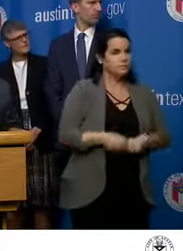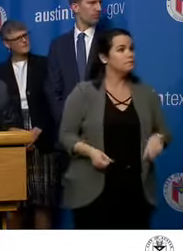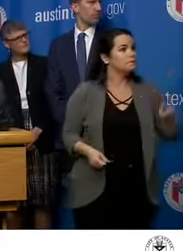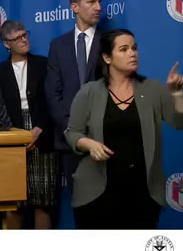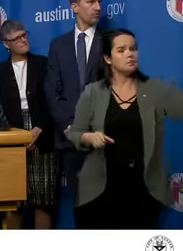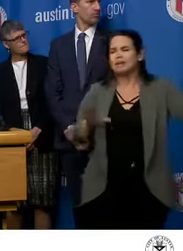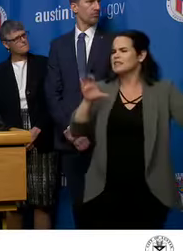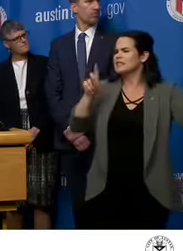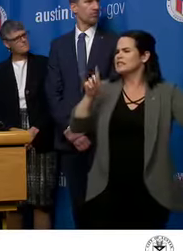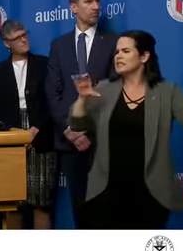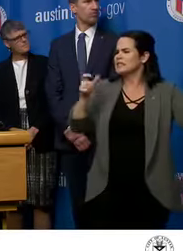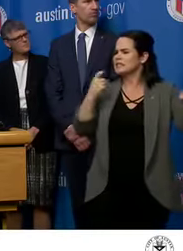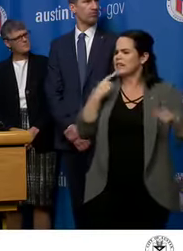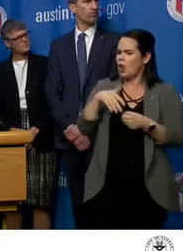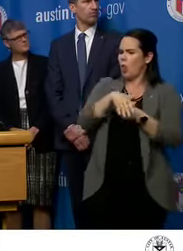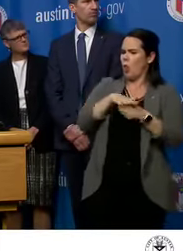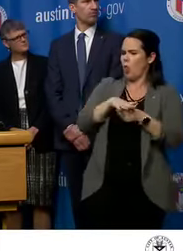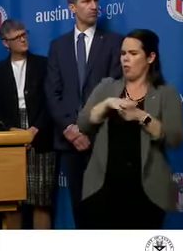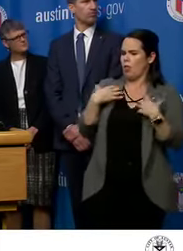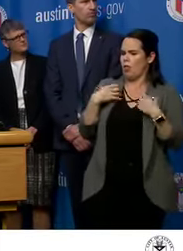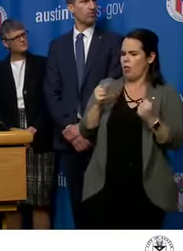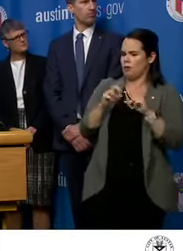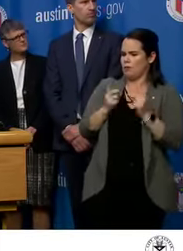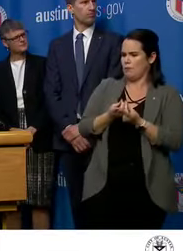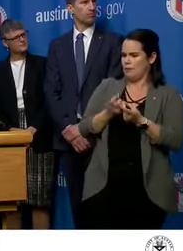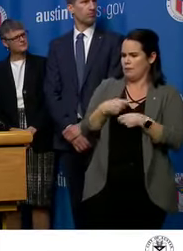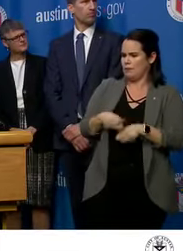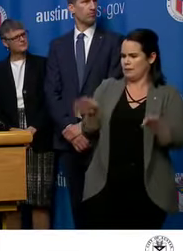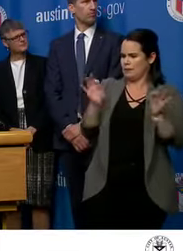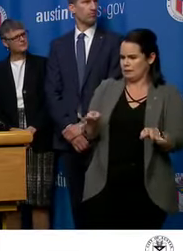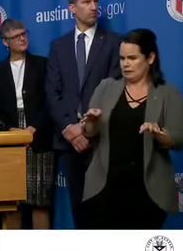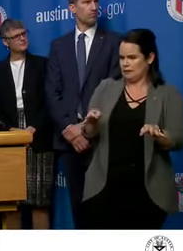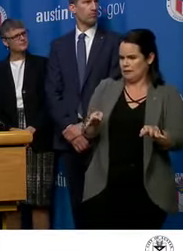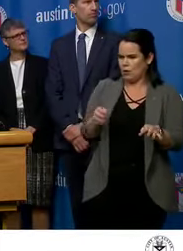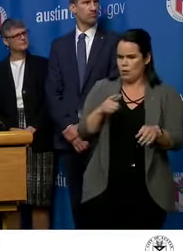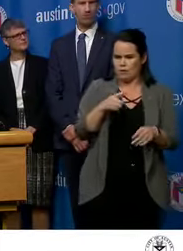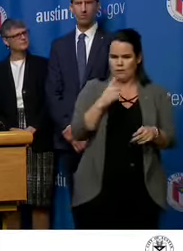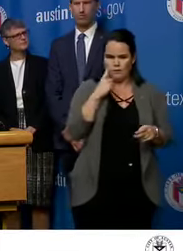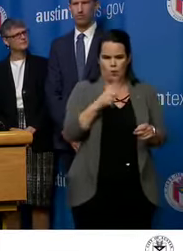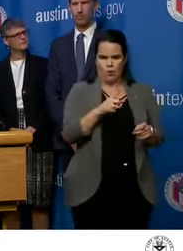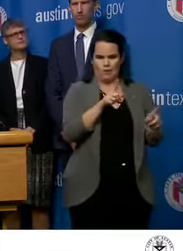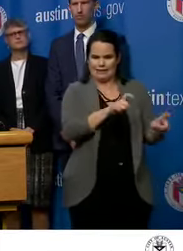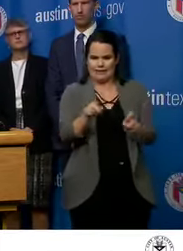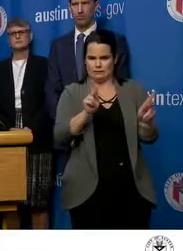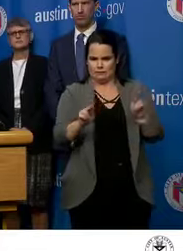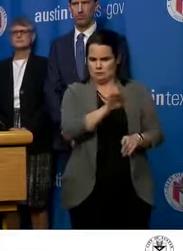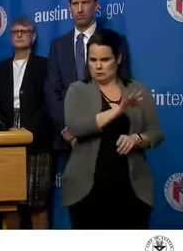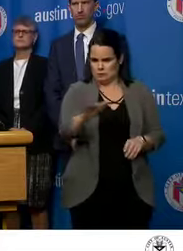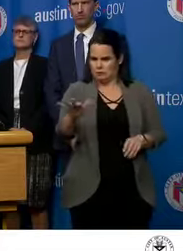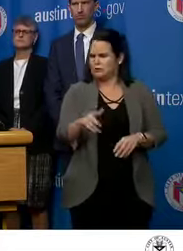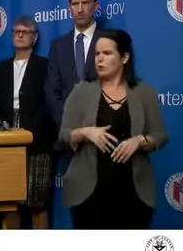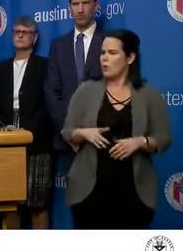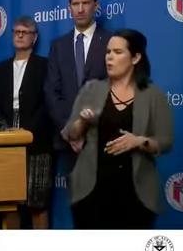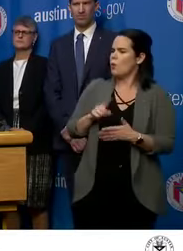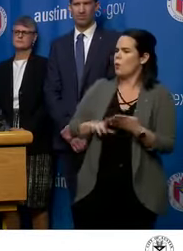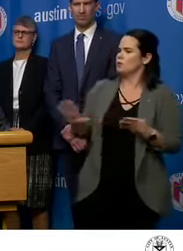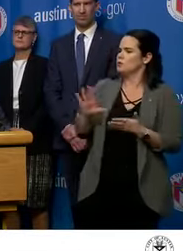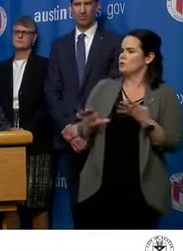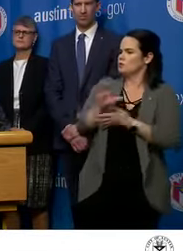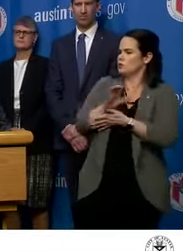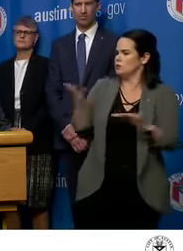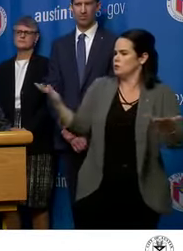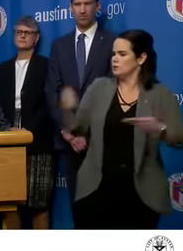to local health departments to decide who to test. So what's the criteria? Uh, so there's, there's a number of